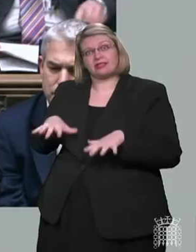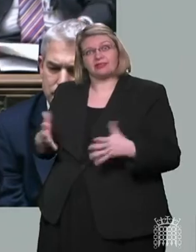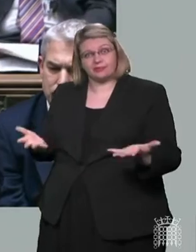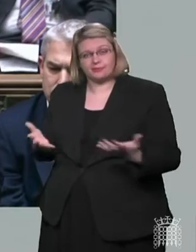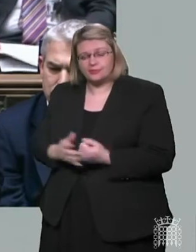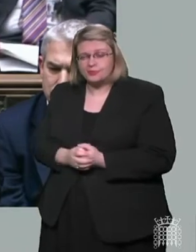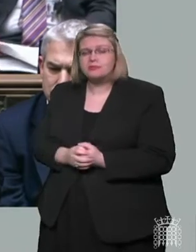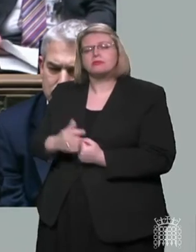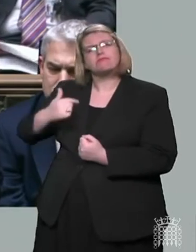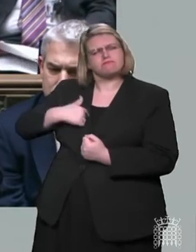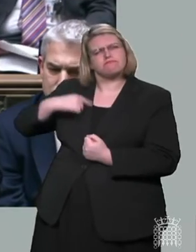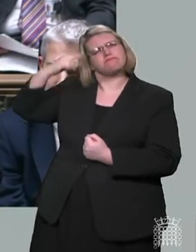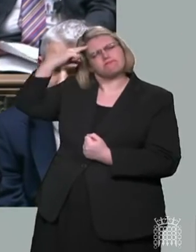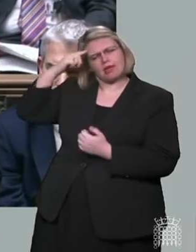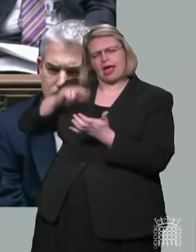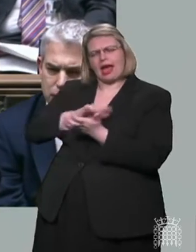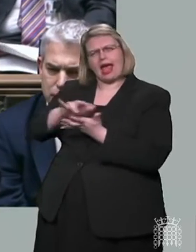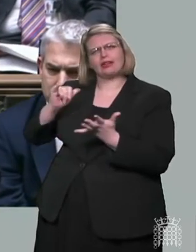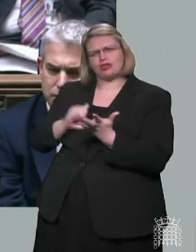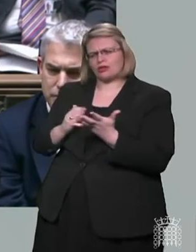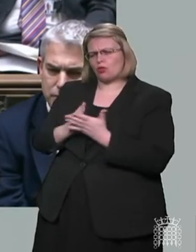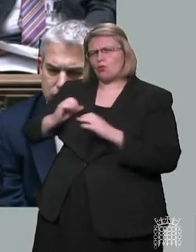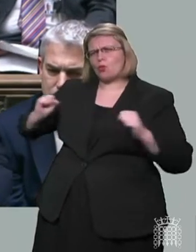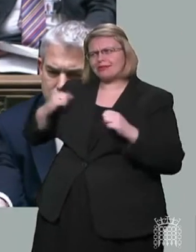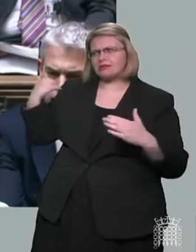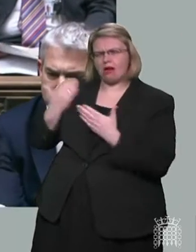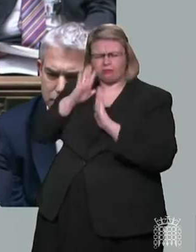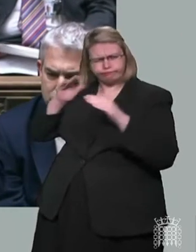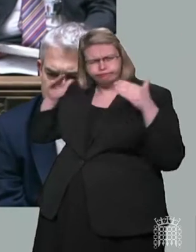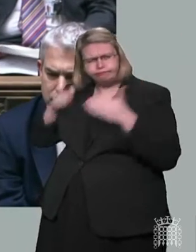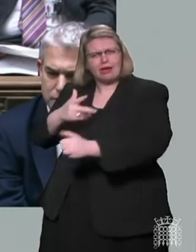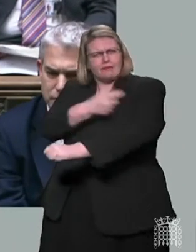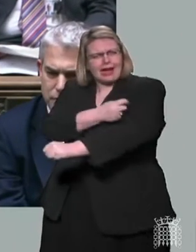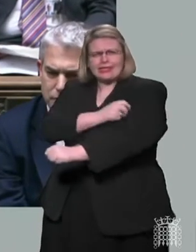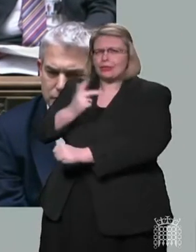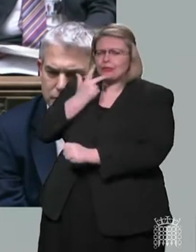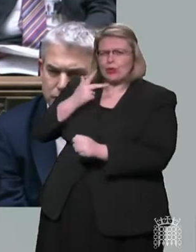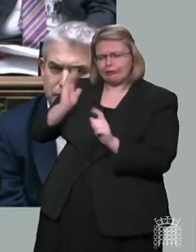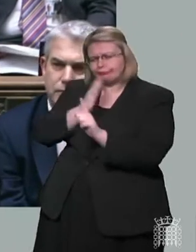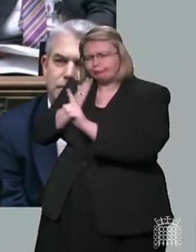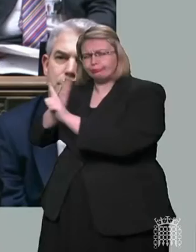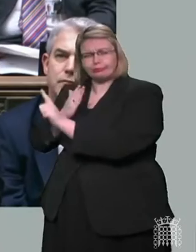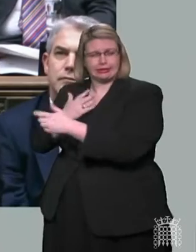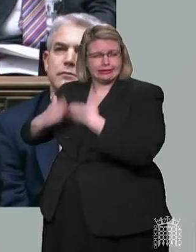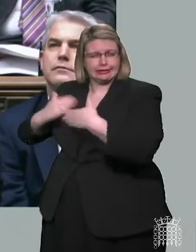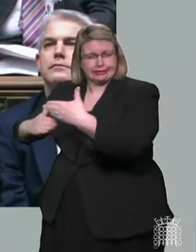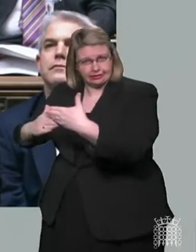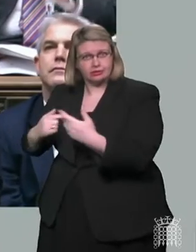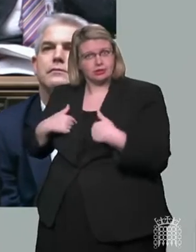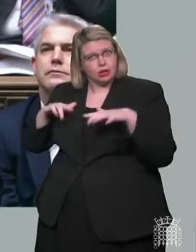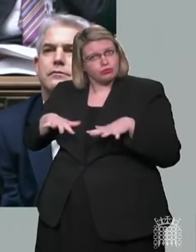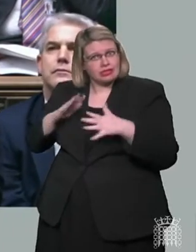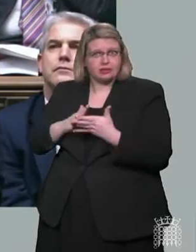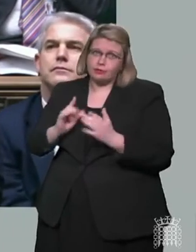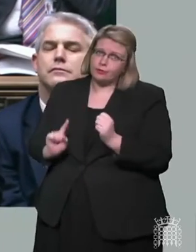decision to refocus our NHS this winter on the campaign to get boosted now. Well, we were the first major European